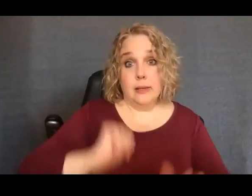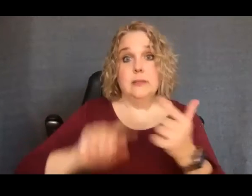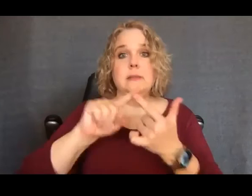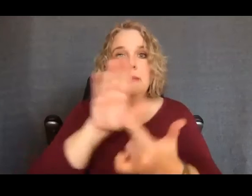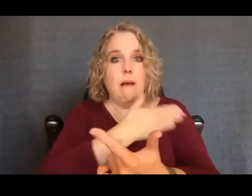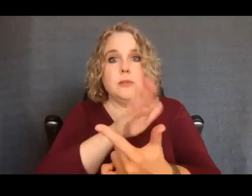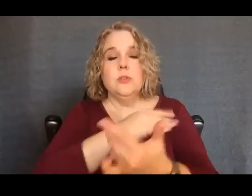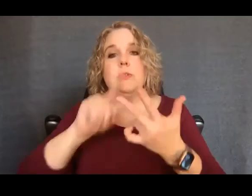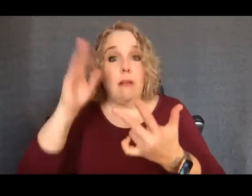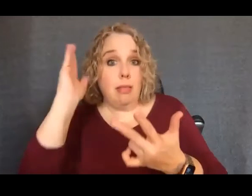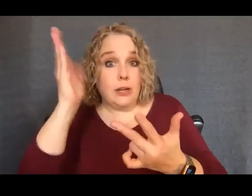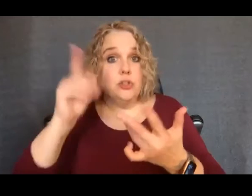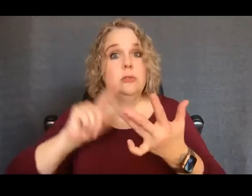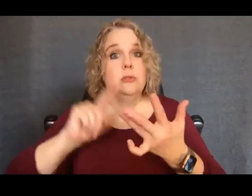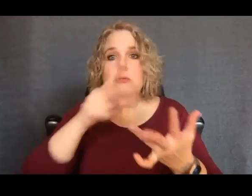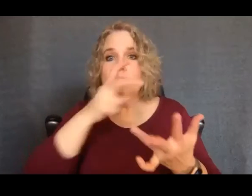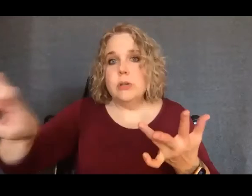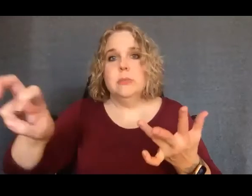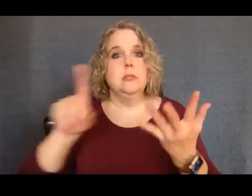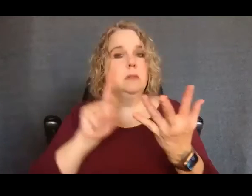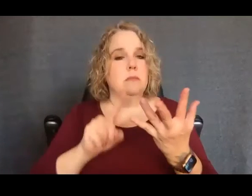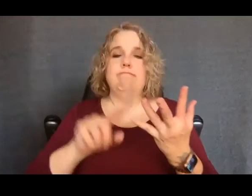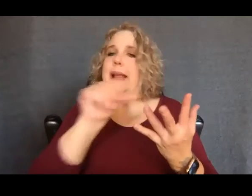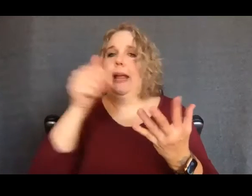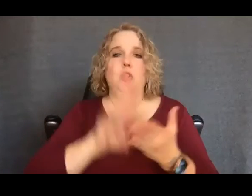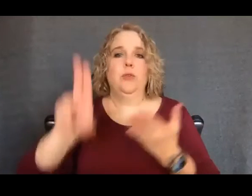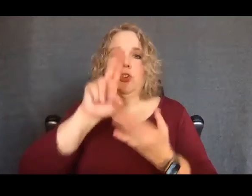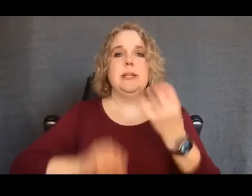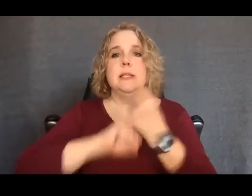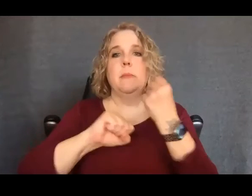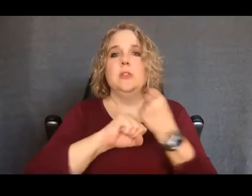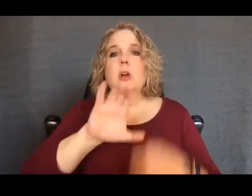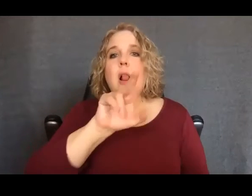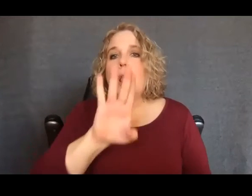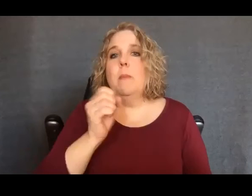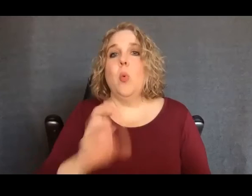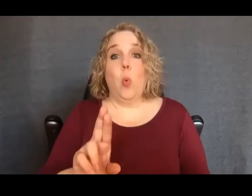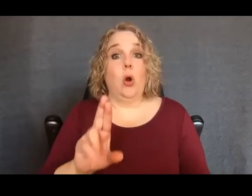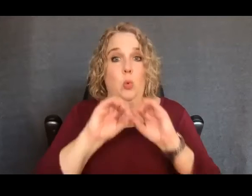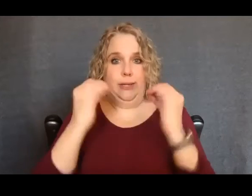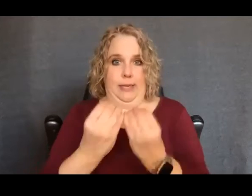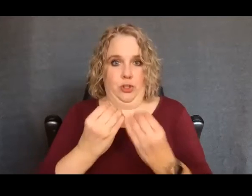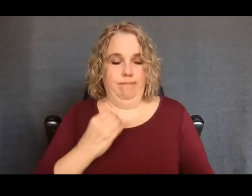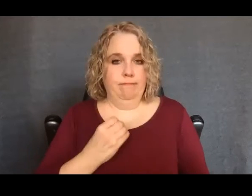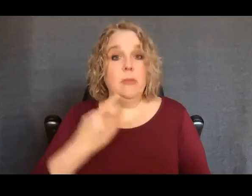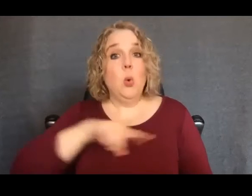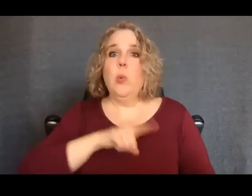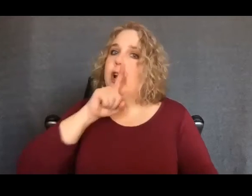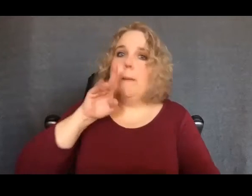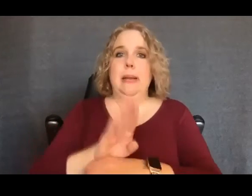lecture series, trips, and any university-sponsored club or organization. We are committed to ensure equal access